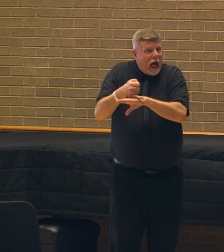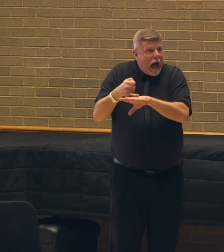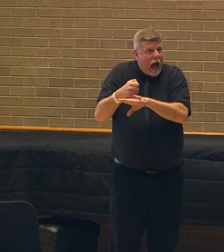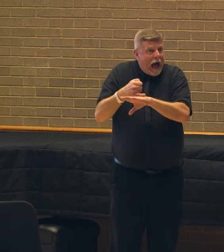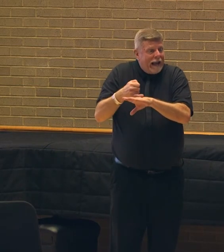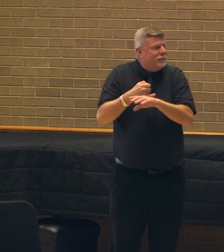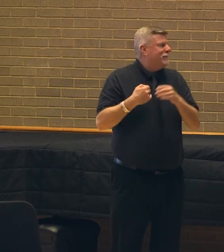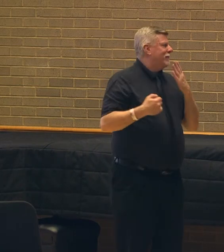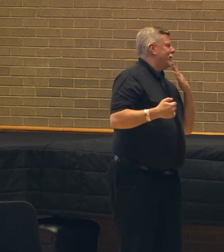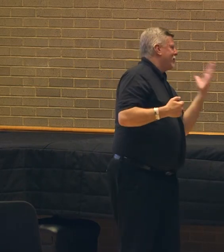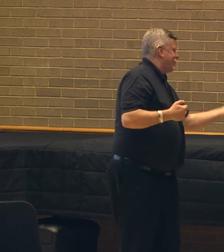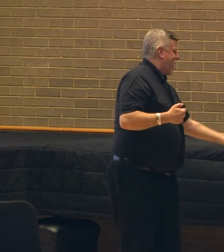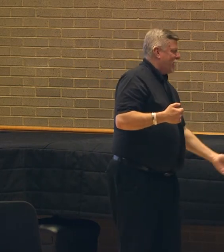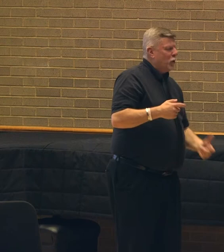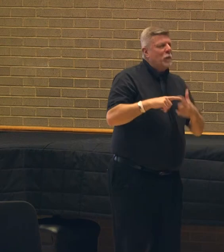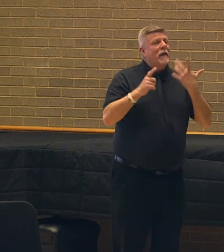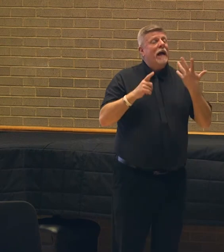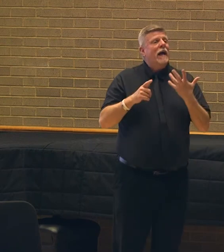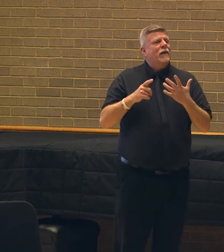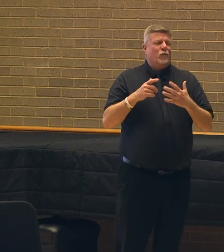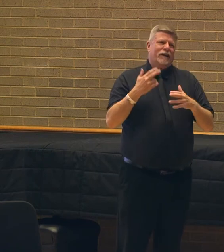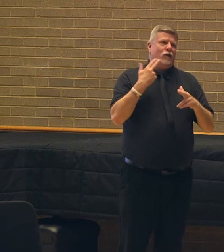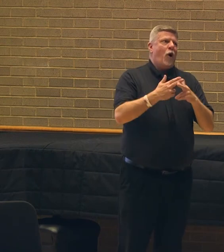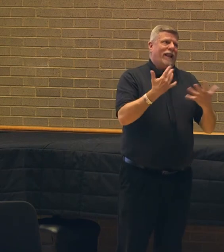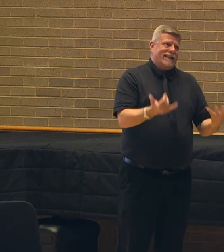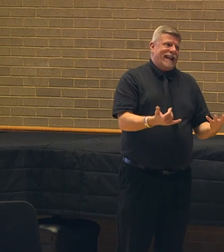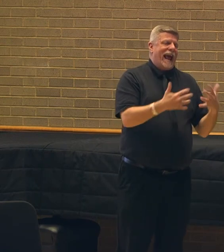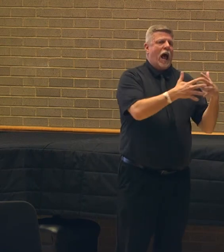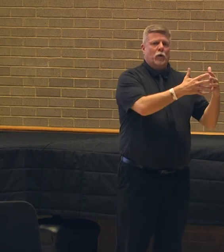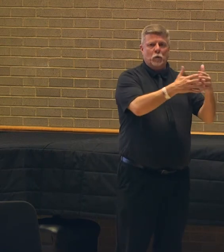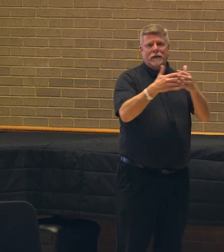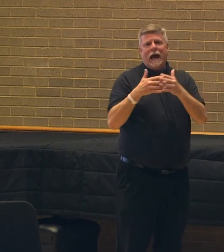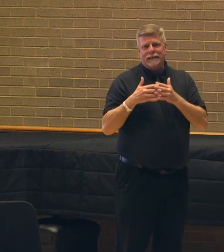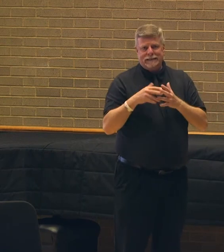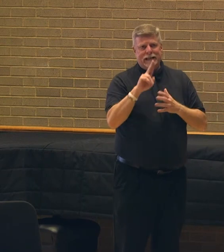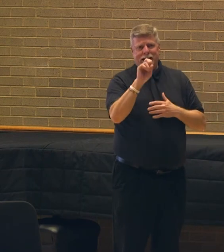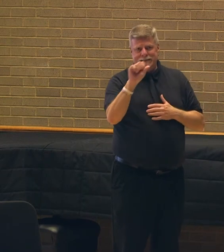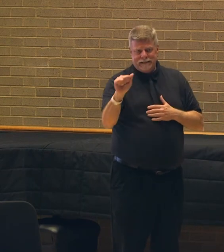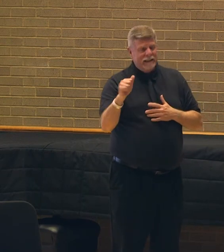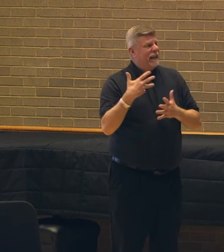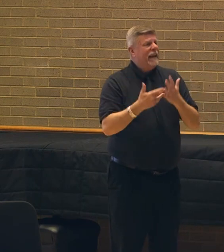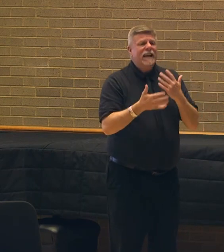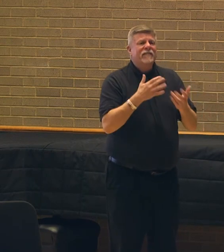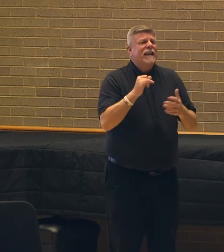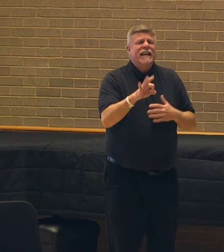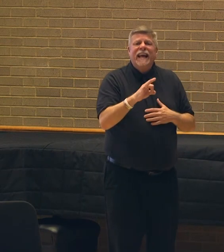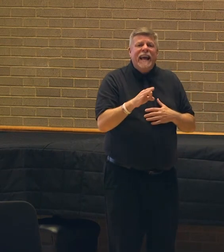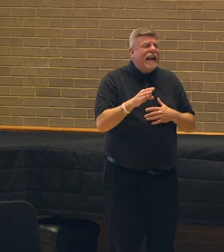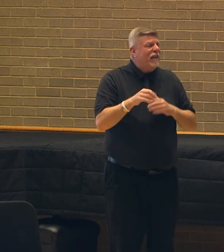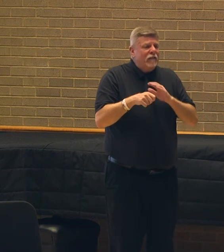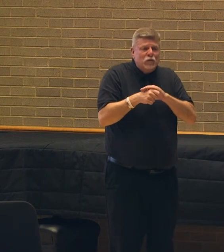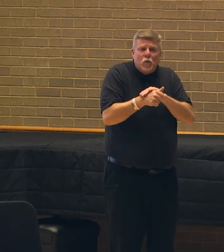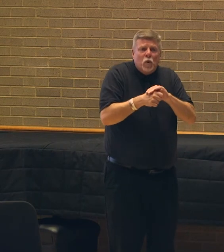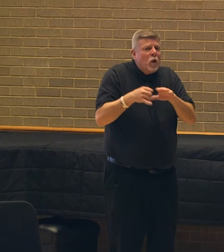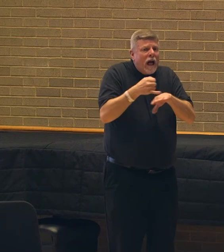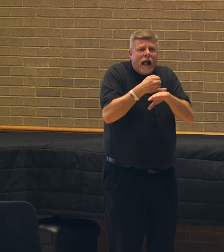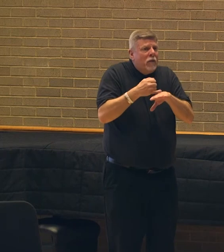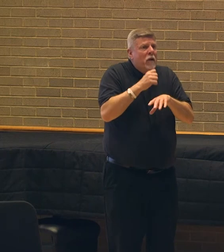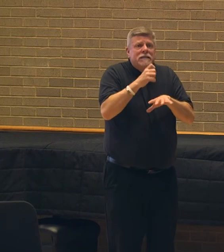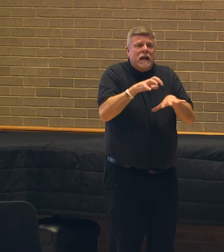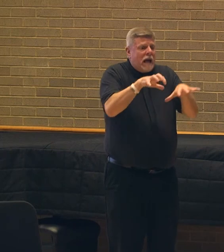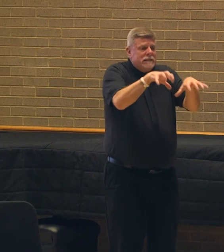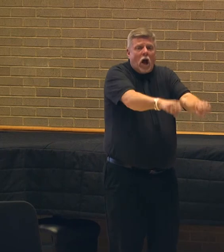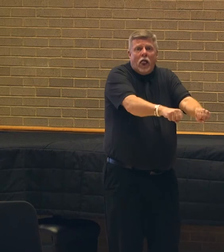of, thank you friend, as the United States now, even if Turtle Island had not been colonized, we would still have,